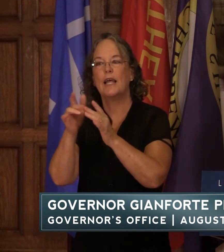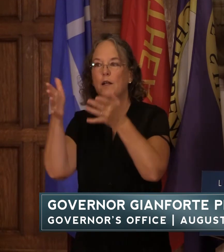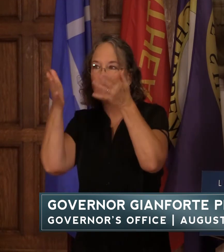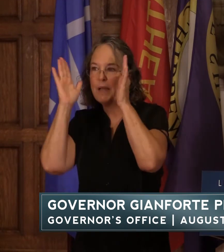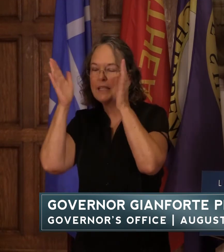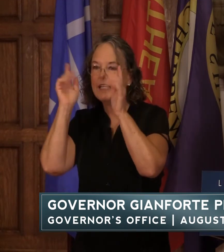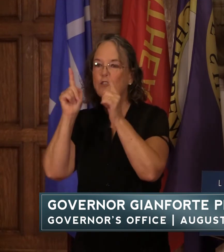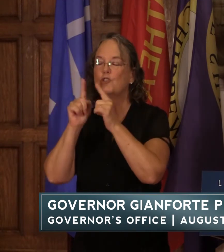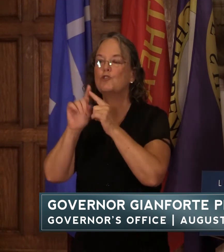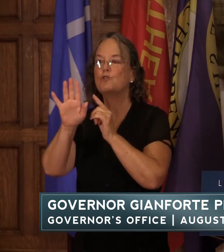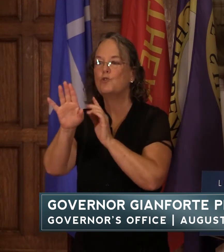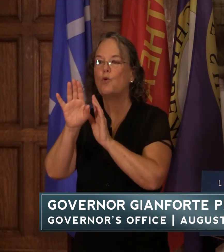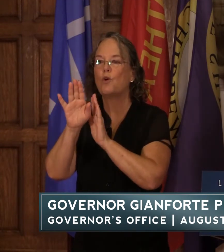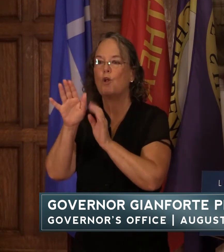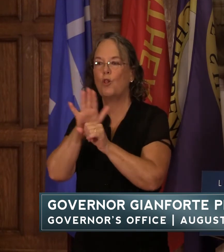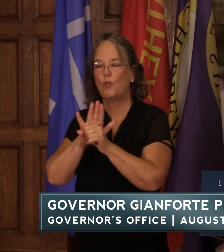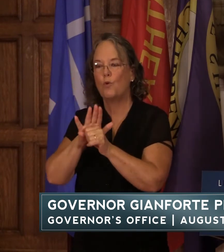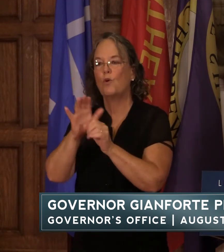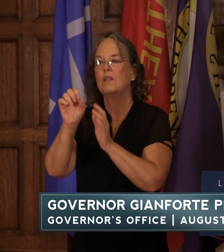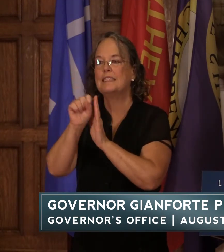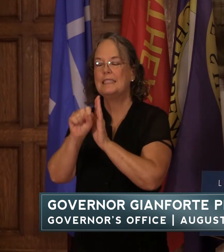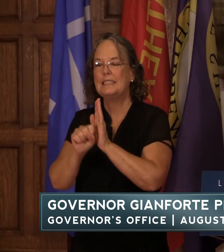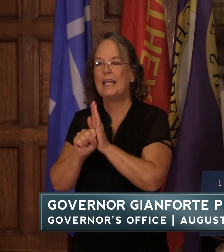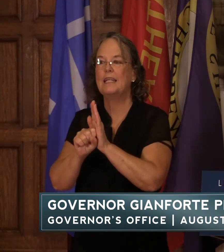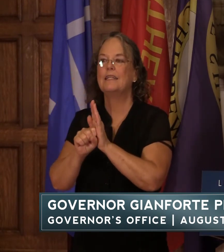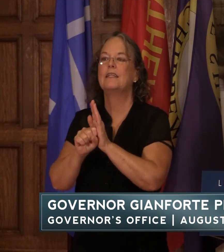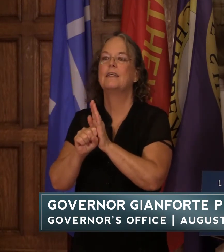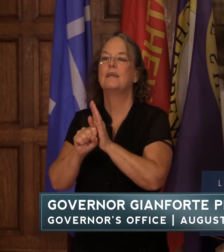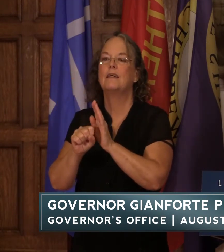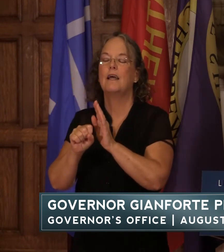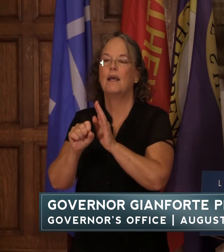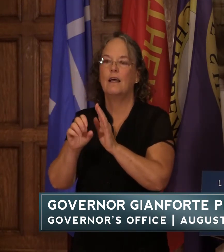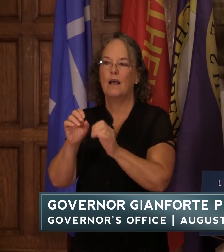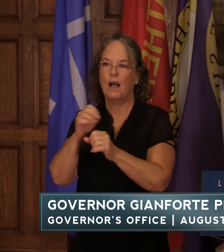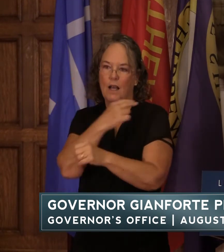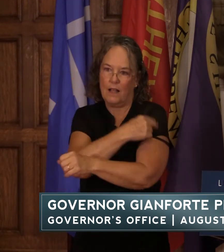many years to ensure that we have enough medical staff in all the hospitals across the state